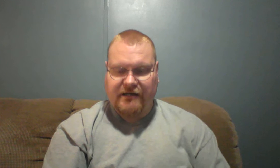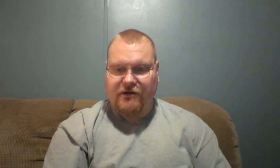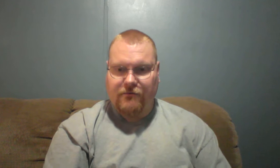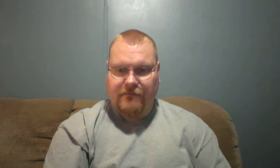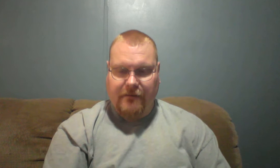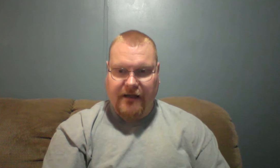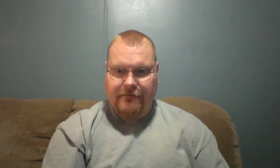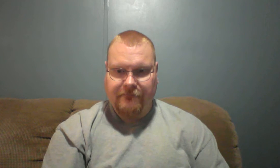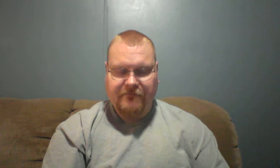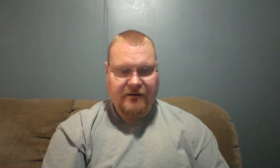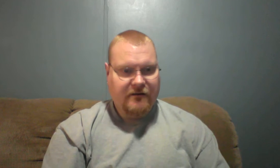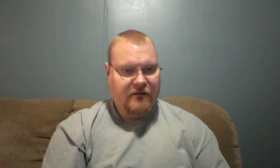do. Amen.